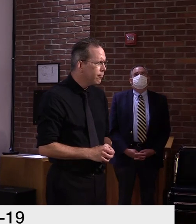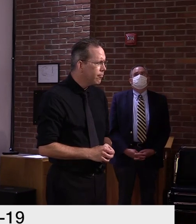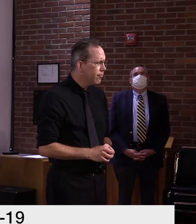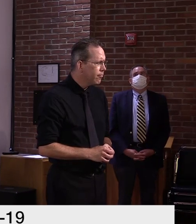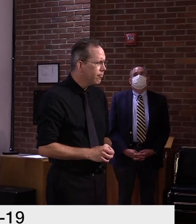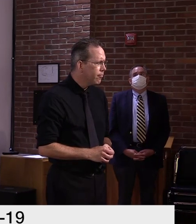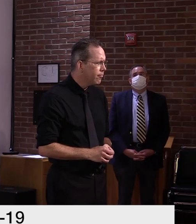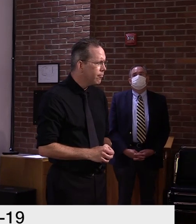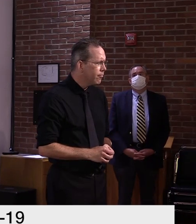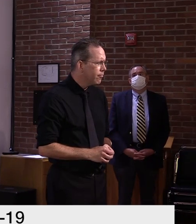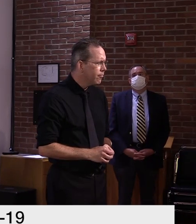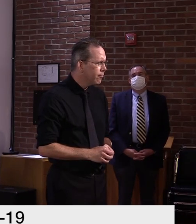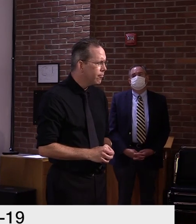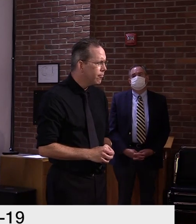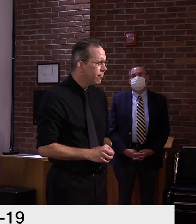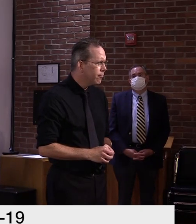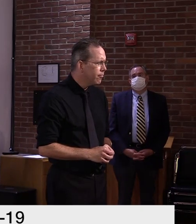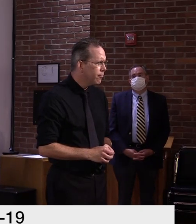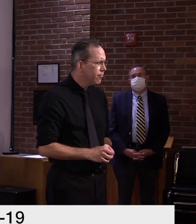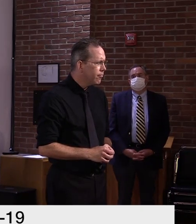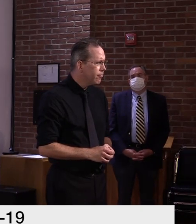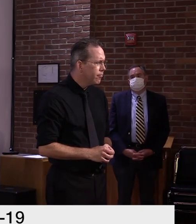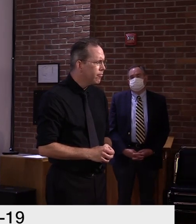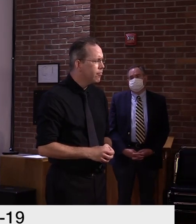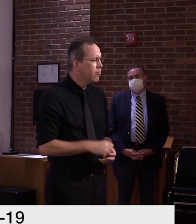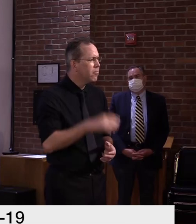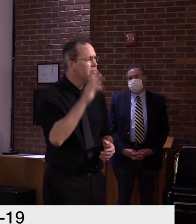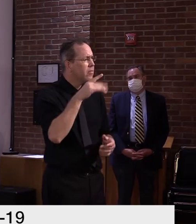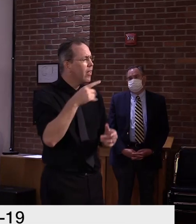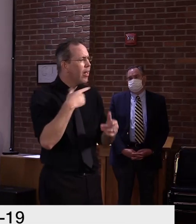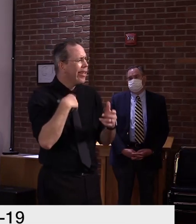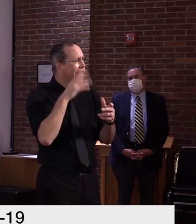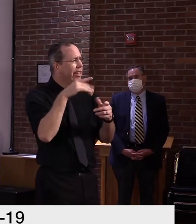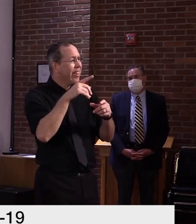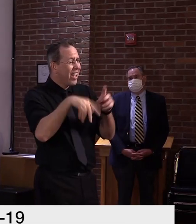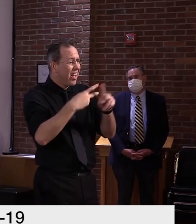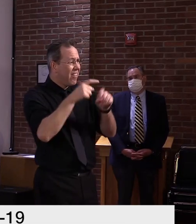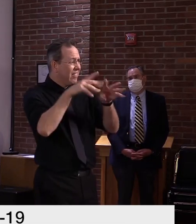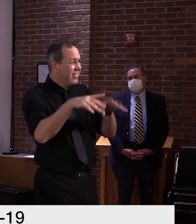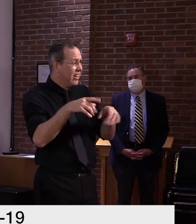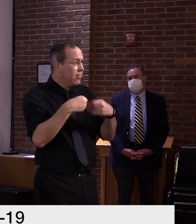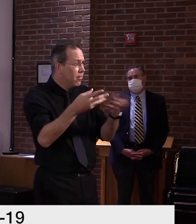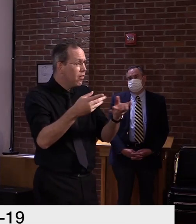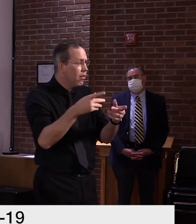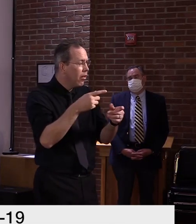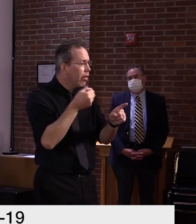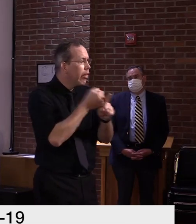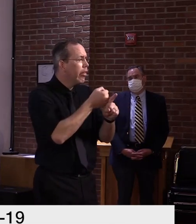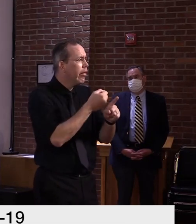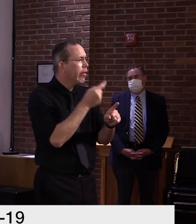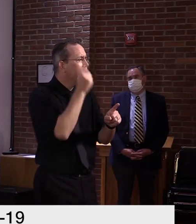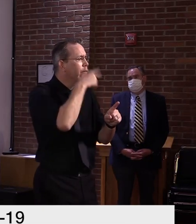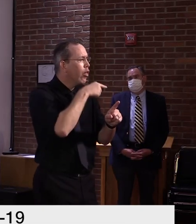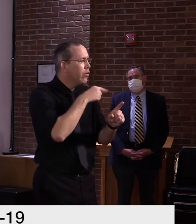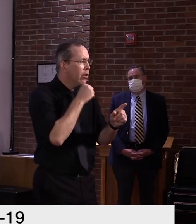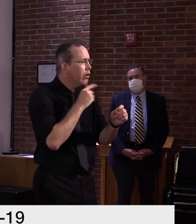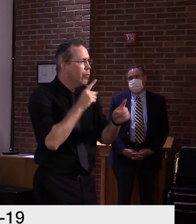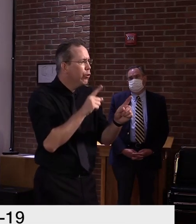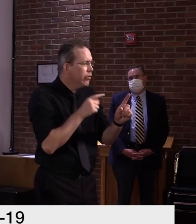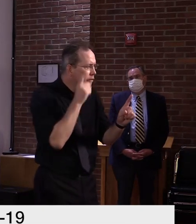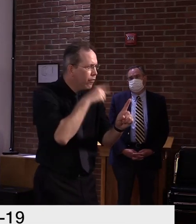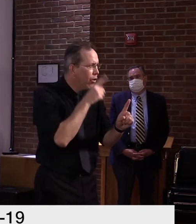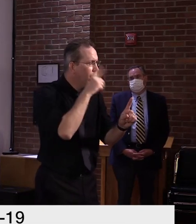false positive? Yeah, so as Dr. Kelso was alluding to, there is a broader case definition,